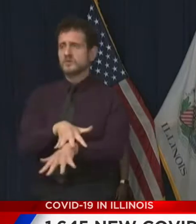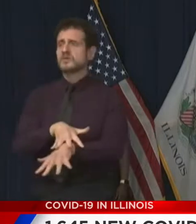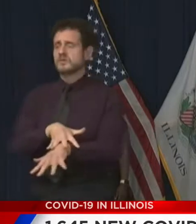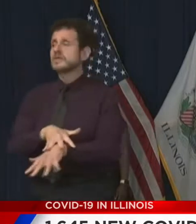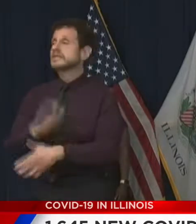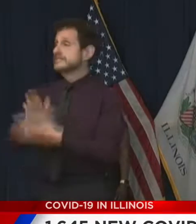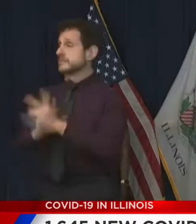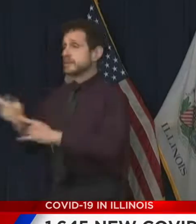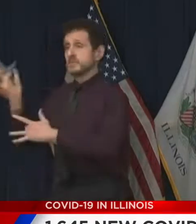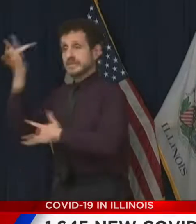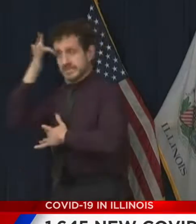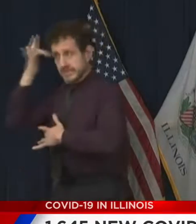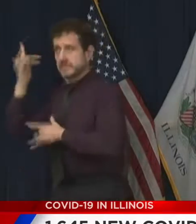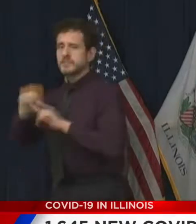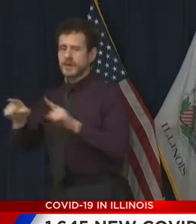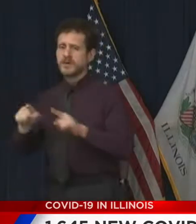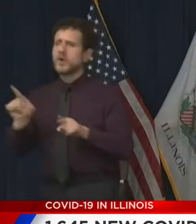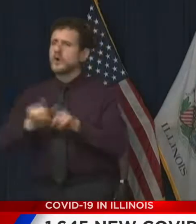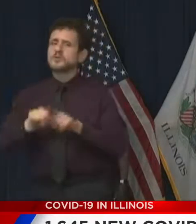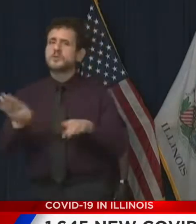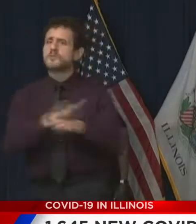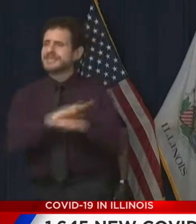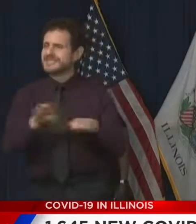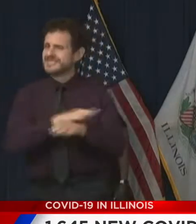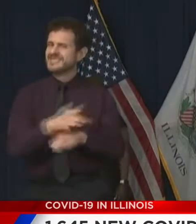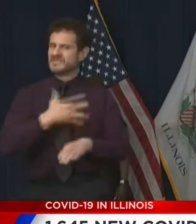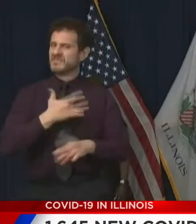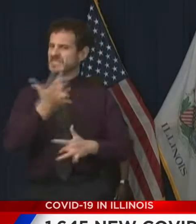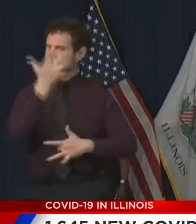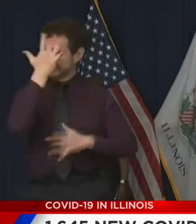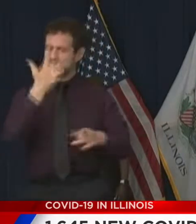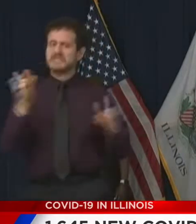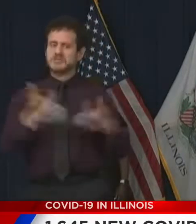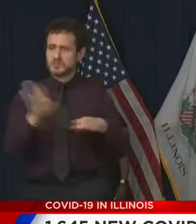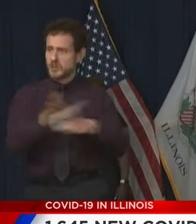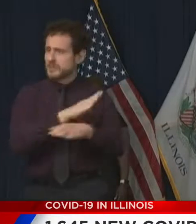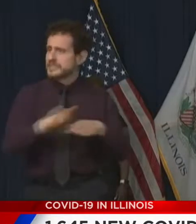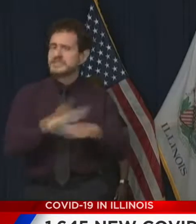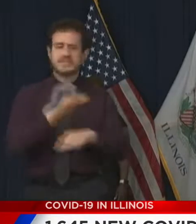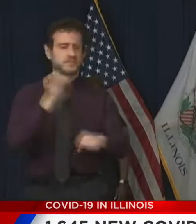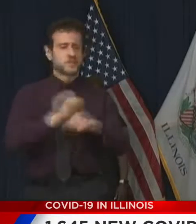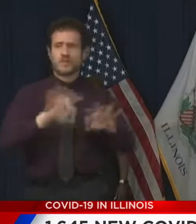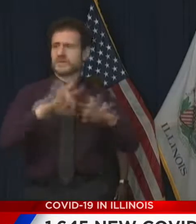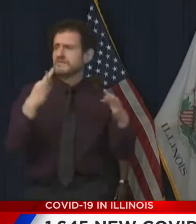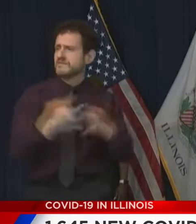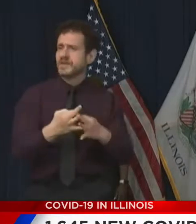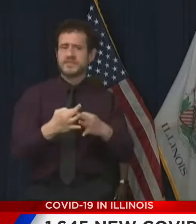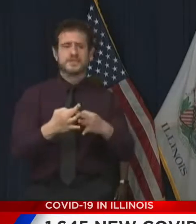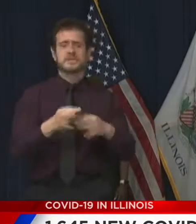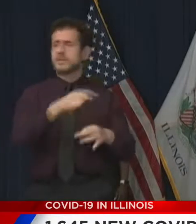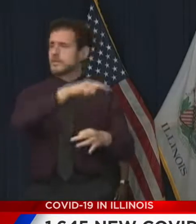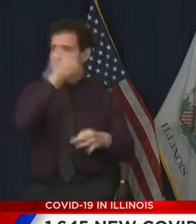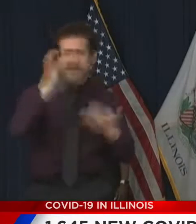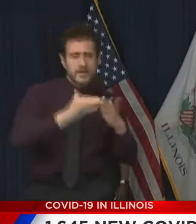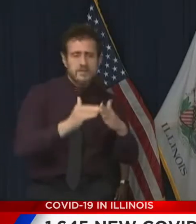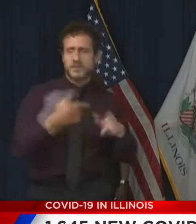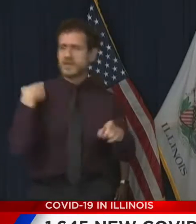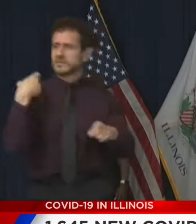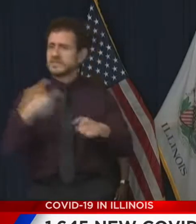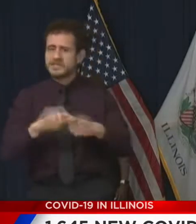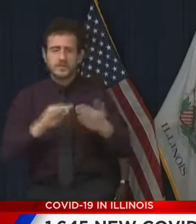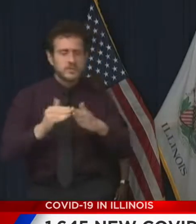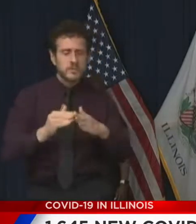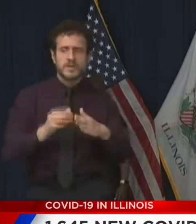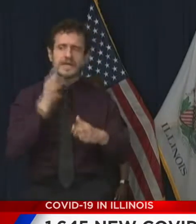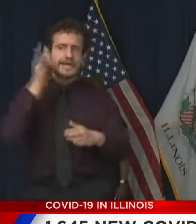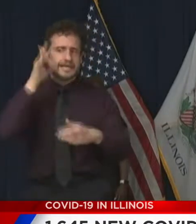parts of our economy. It's our small businesses, our working families, our communities of color that have paid the highest